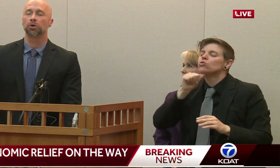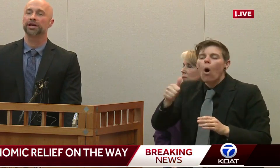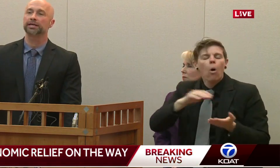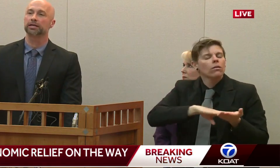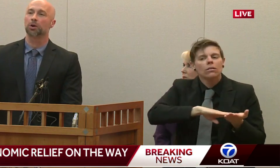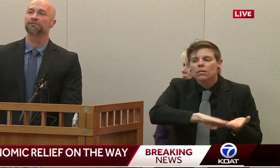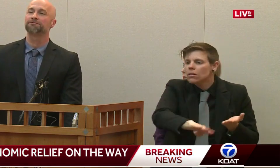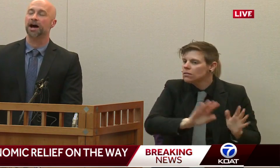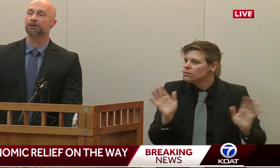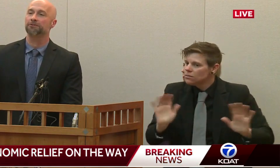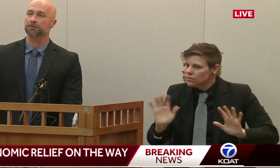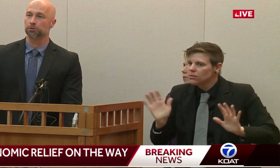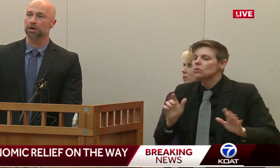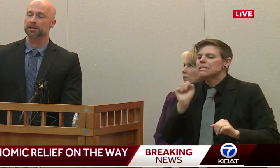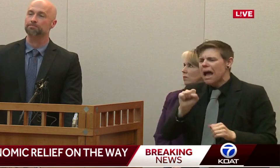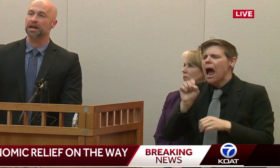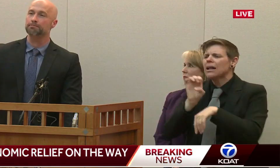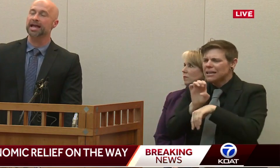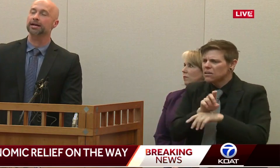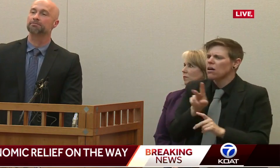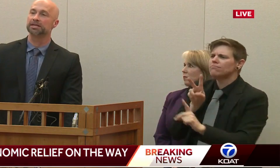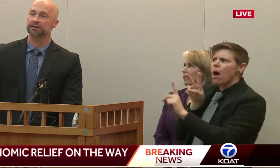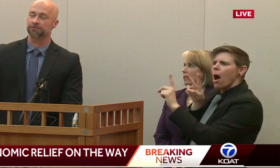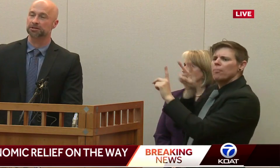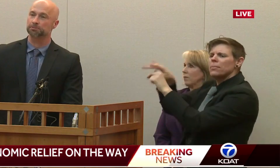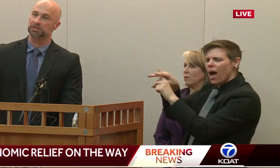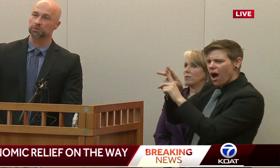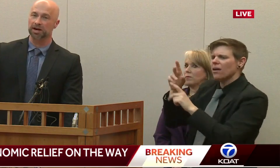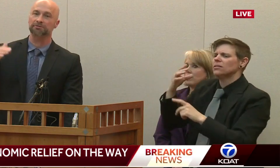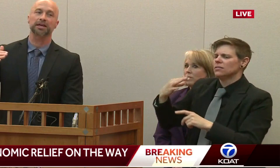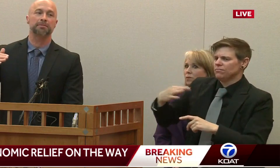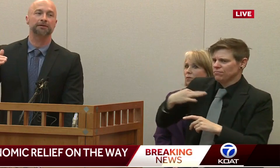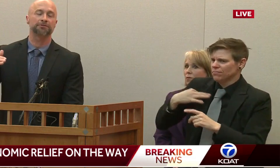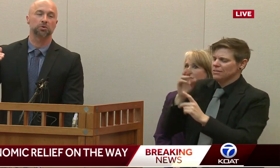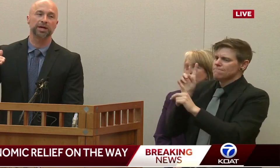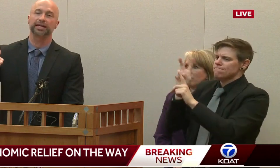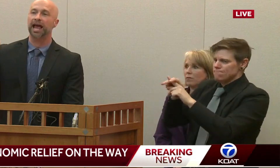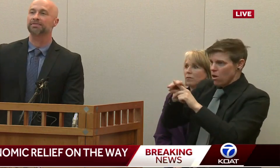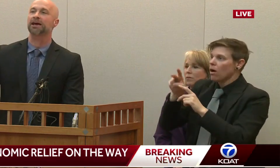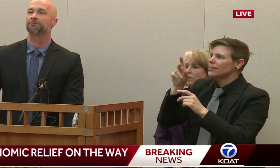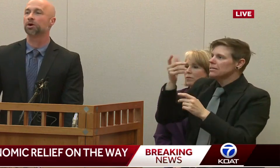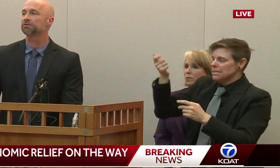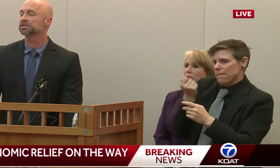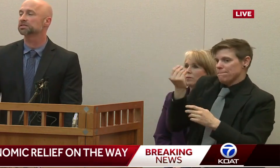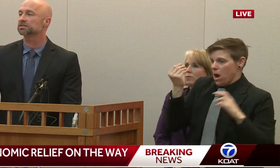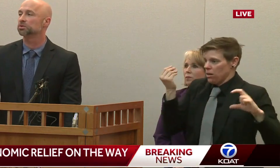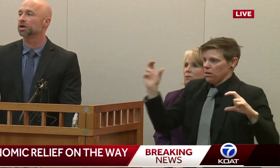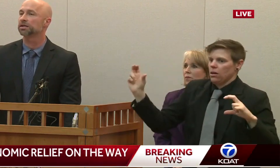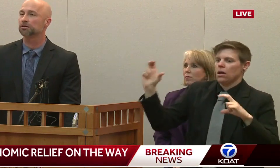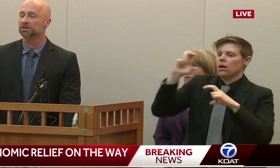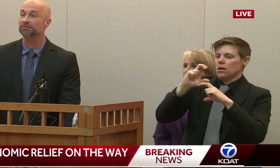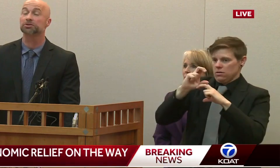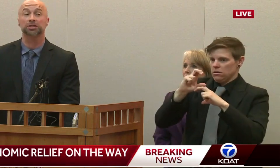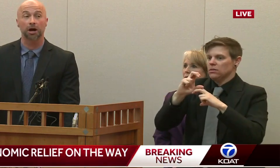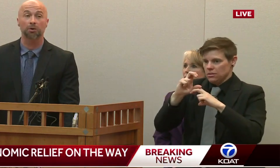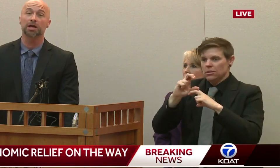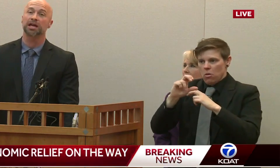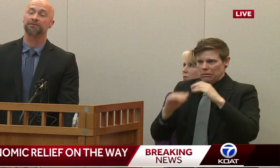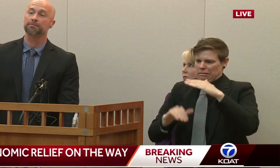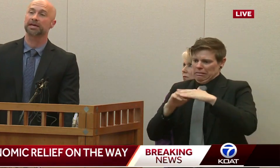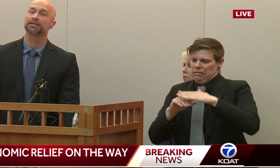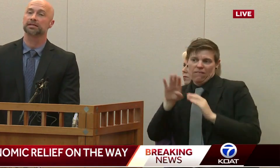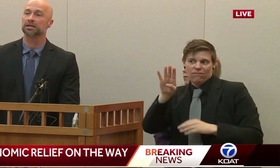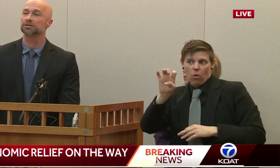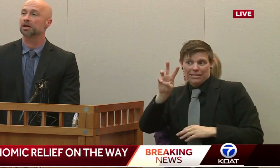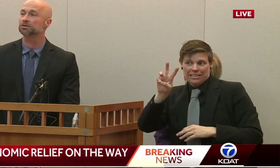an employee can go and file for unemployment and make up the difference between whatever they make for the week and that $461 level. So,